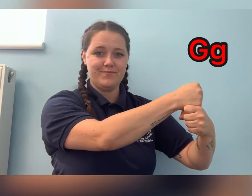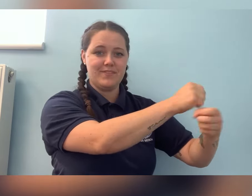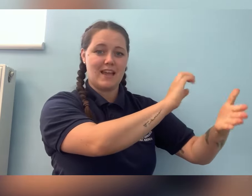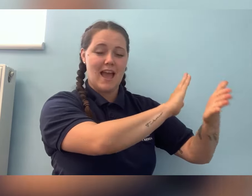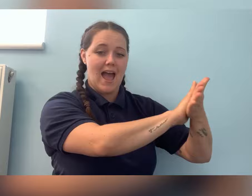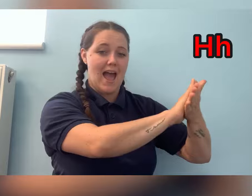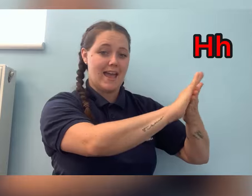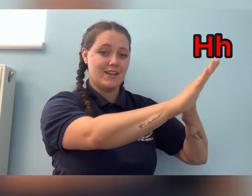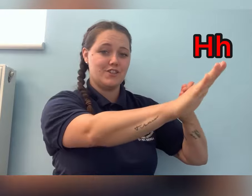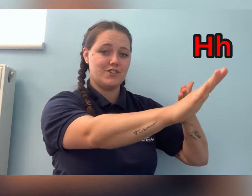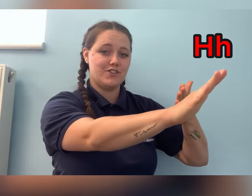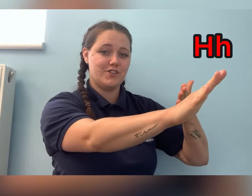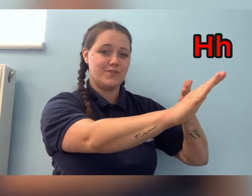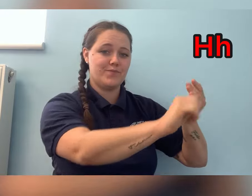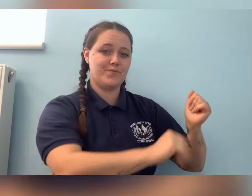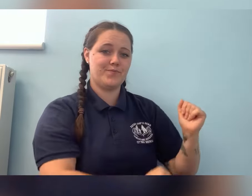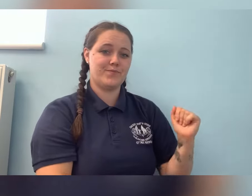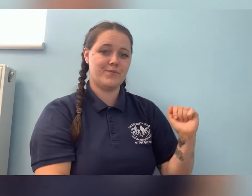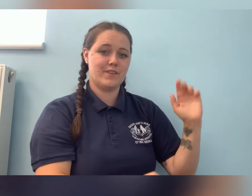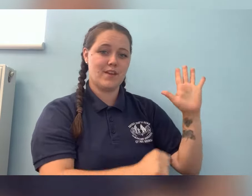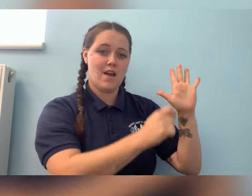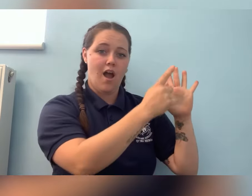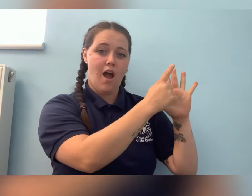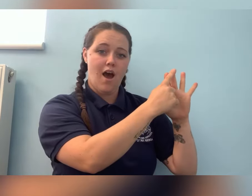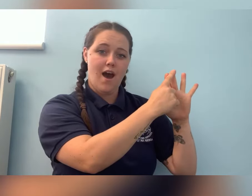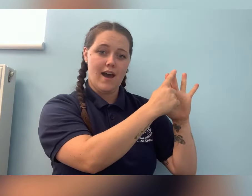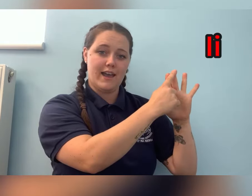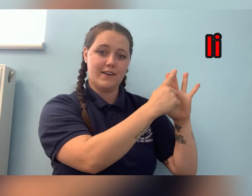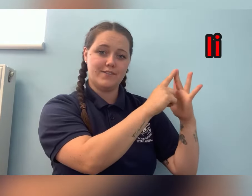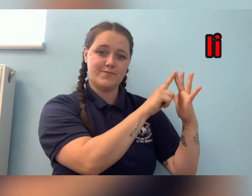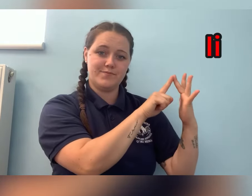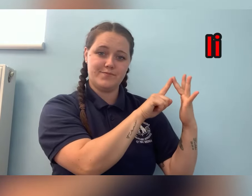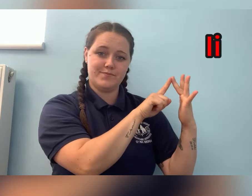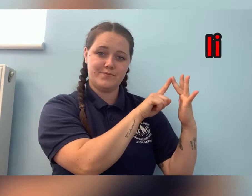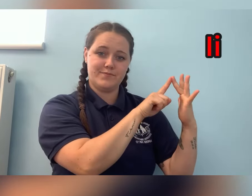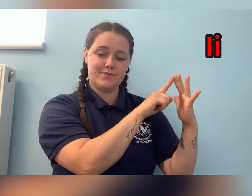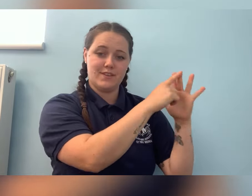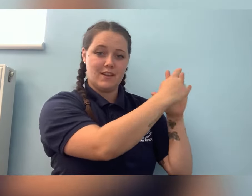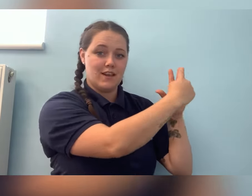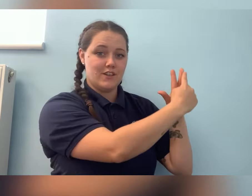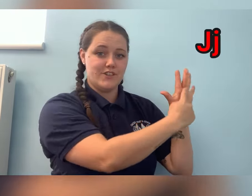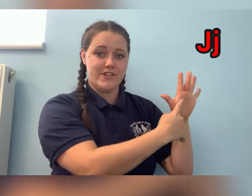H, I, J,